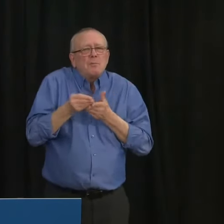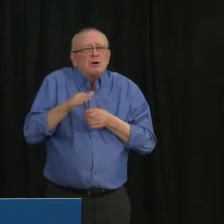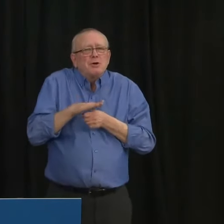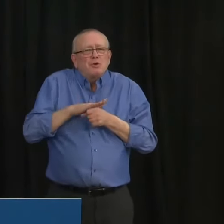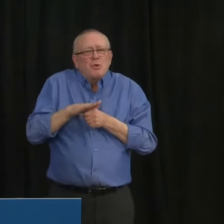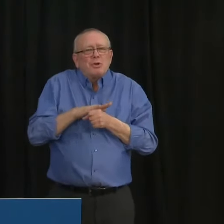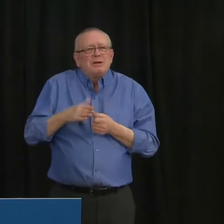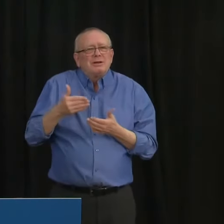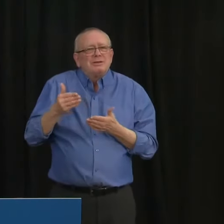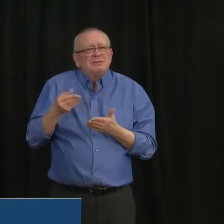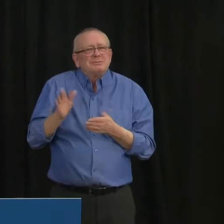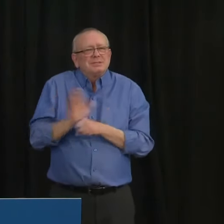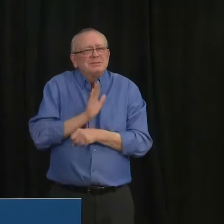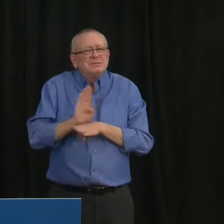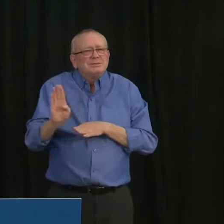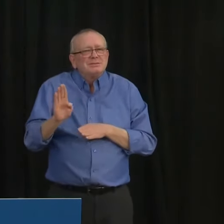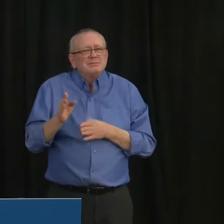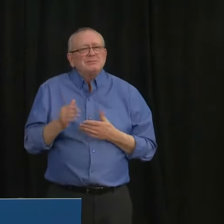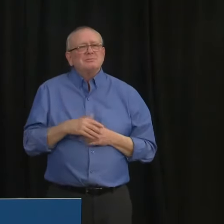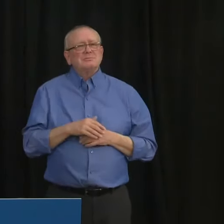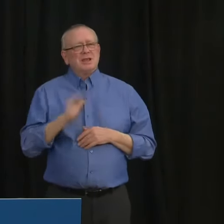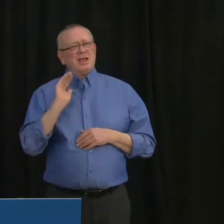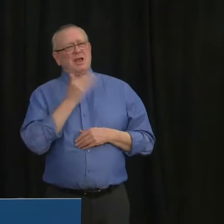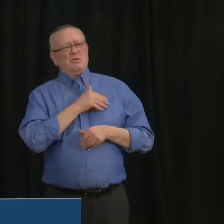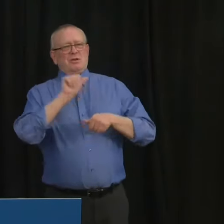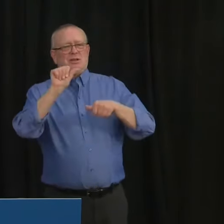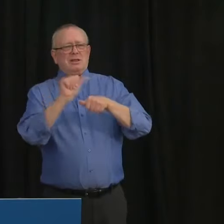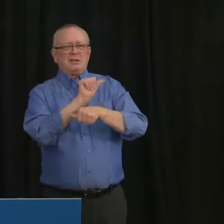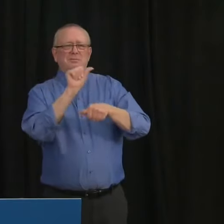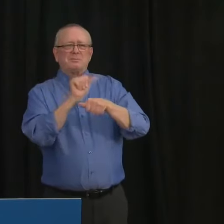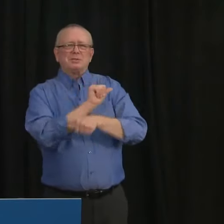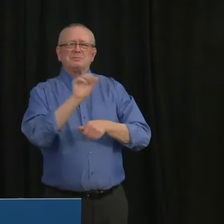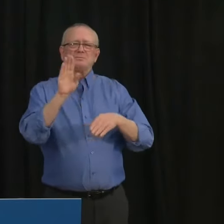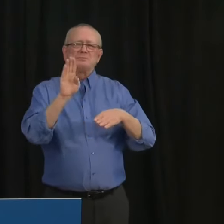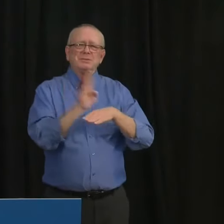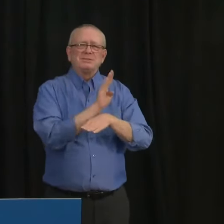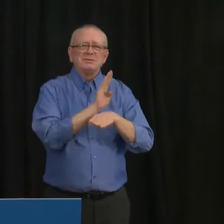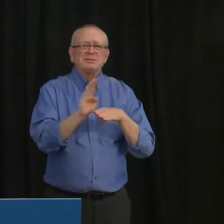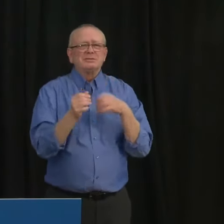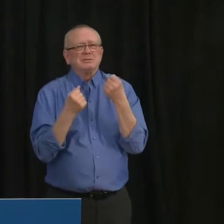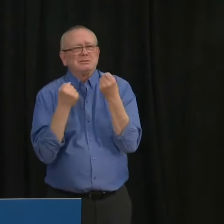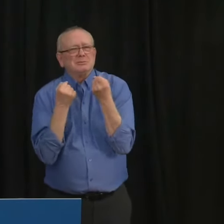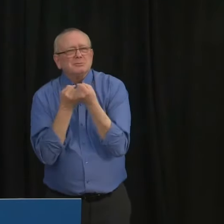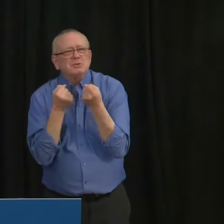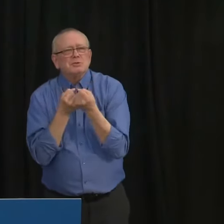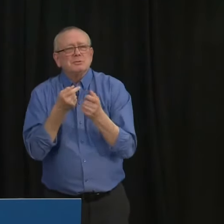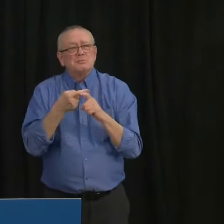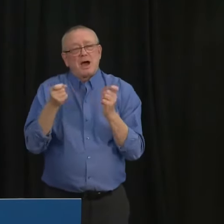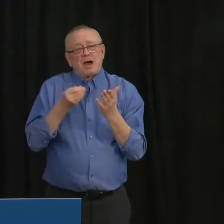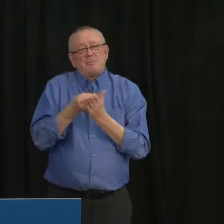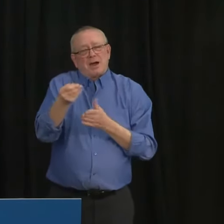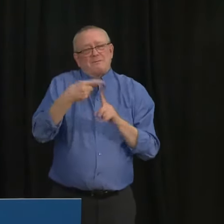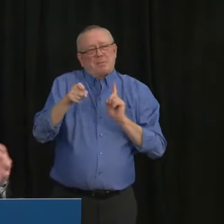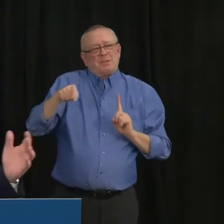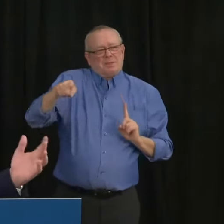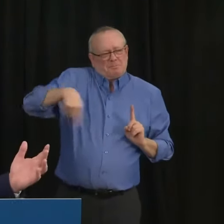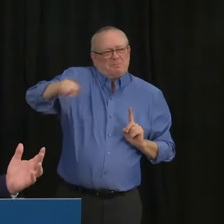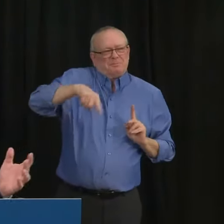support Alberta-based businesses wherever and whenever possible. These restrictions are not about